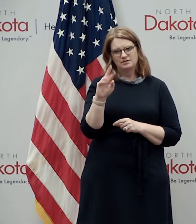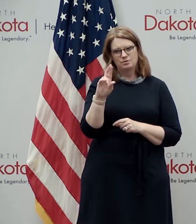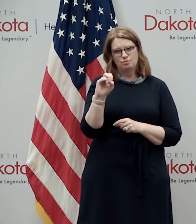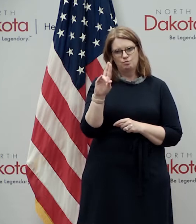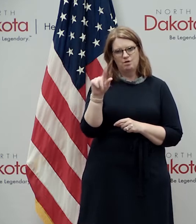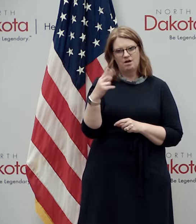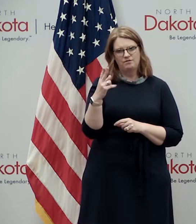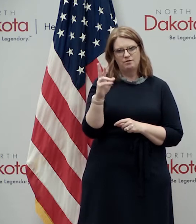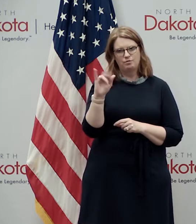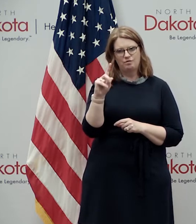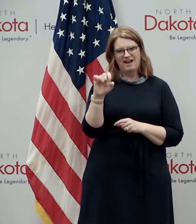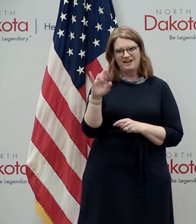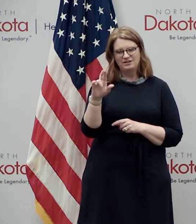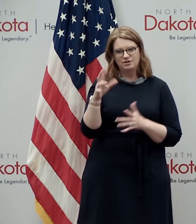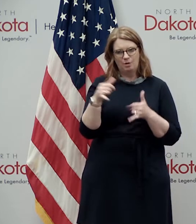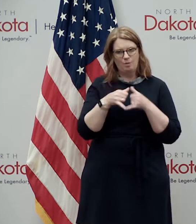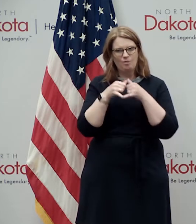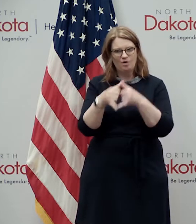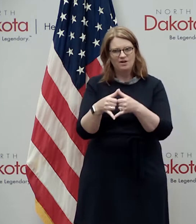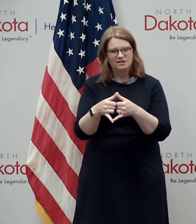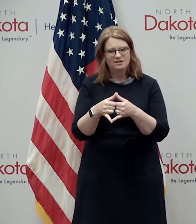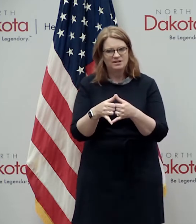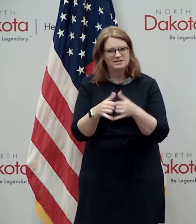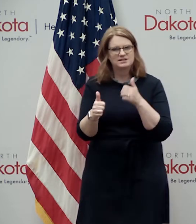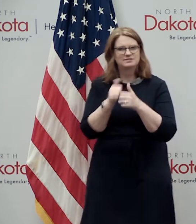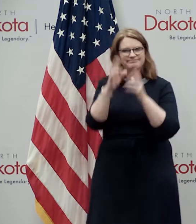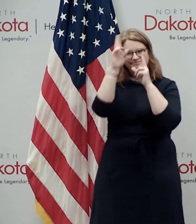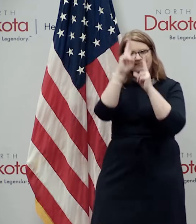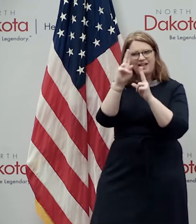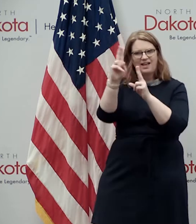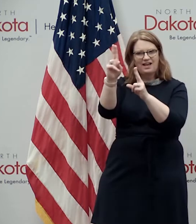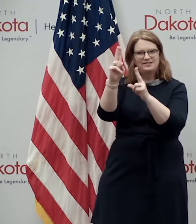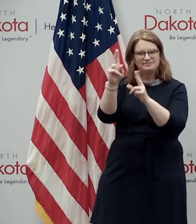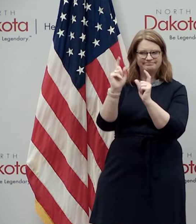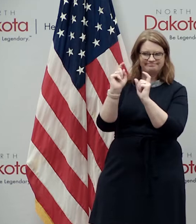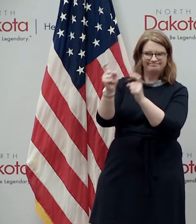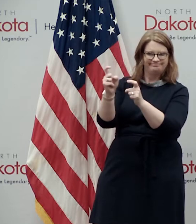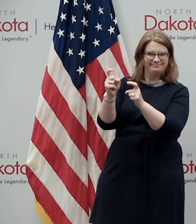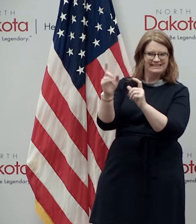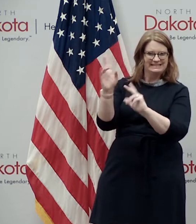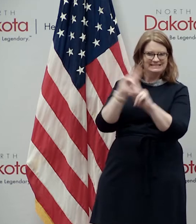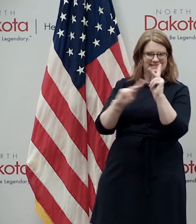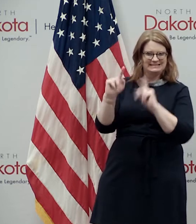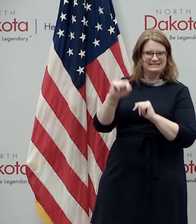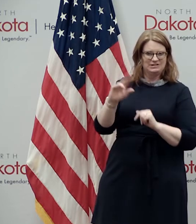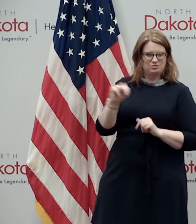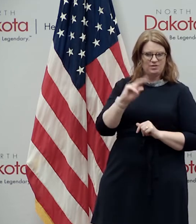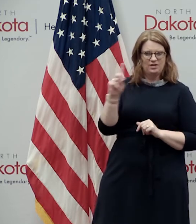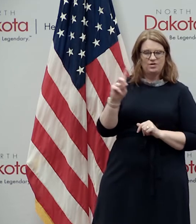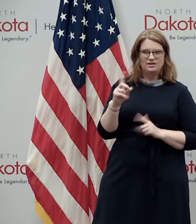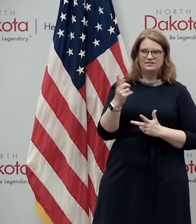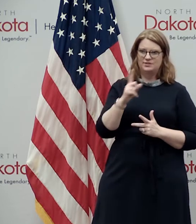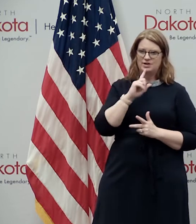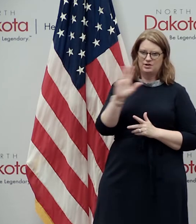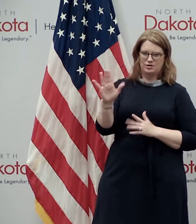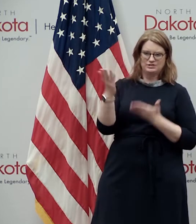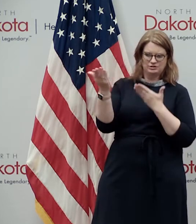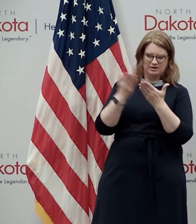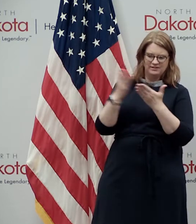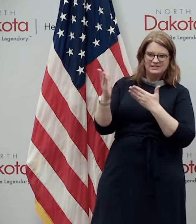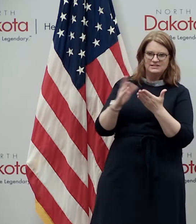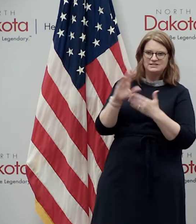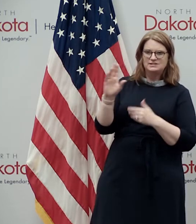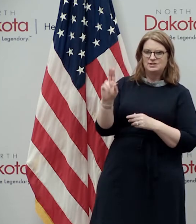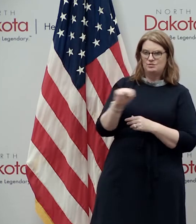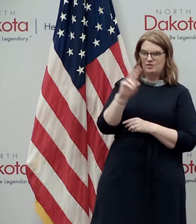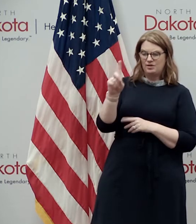award the state offers to citizens for her incredible contributions to to her to the university and to her own compassion